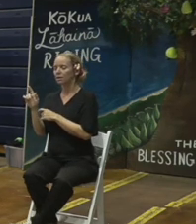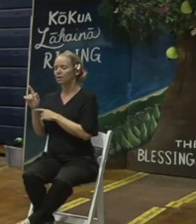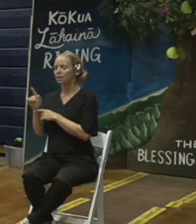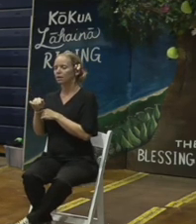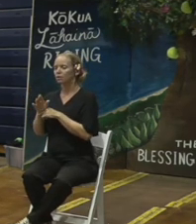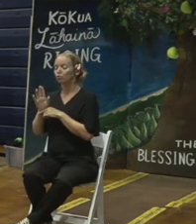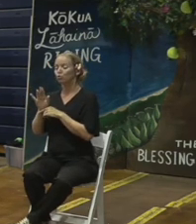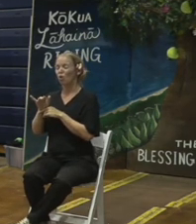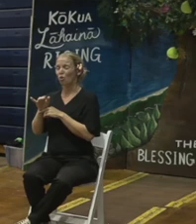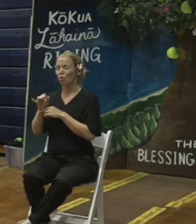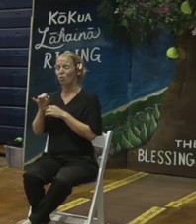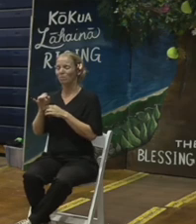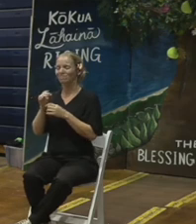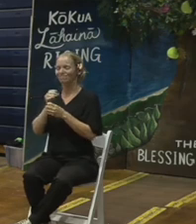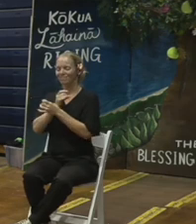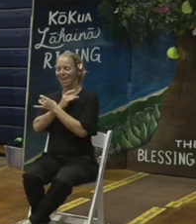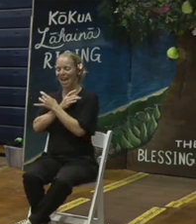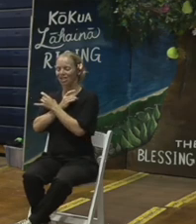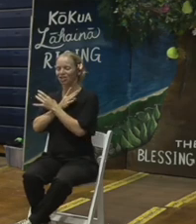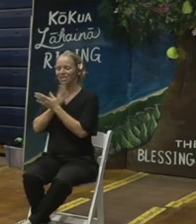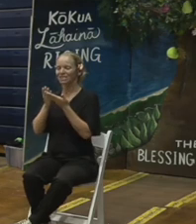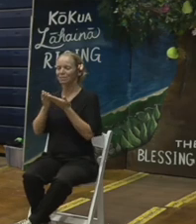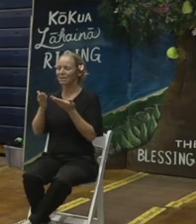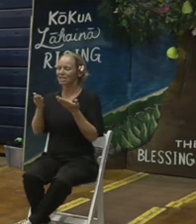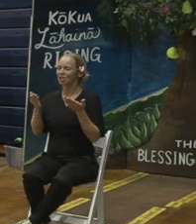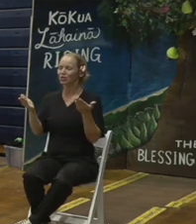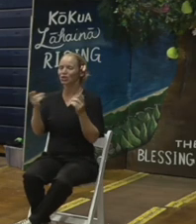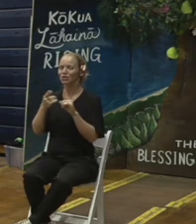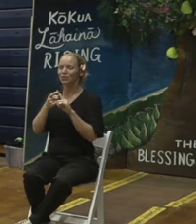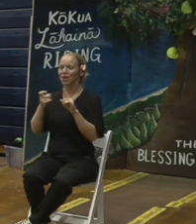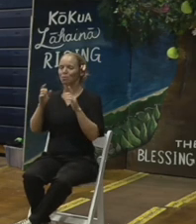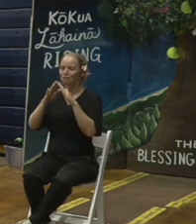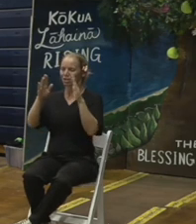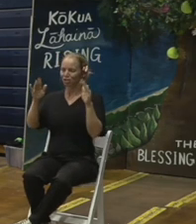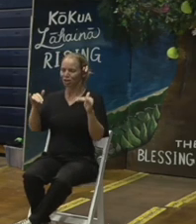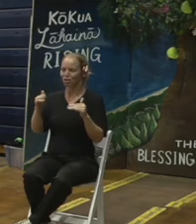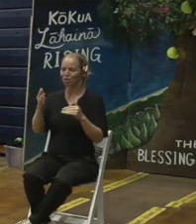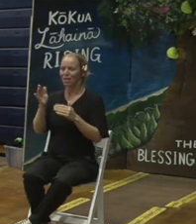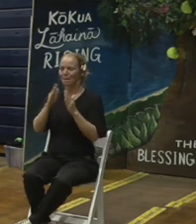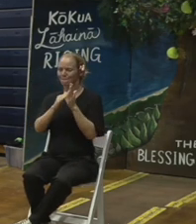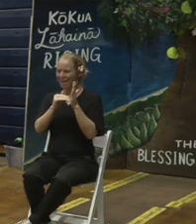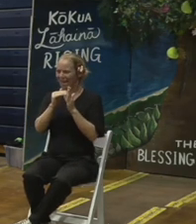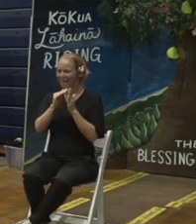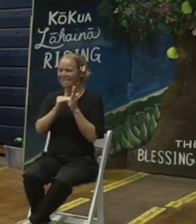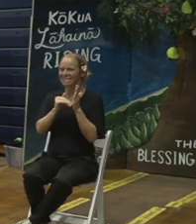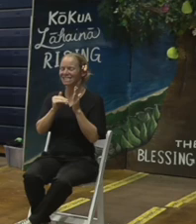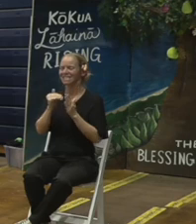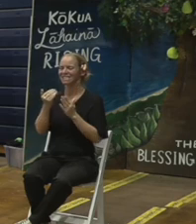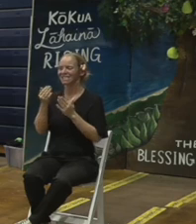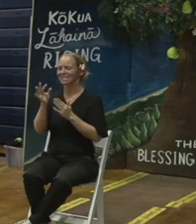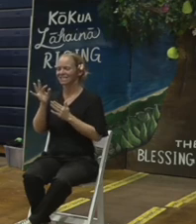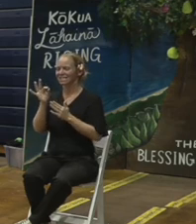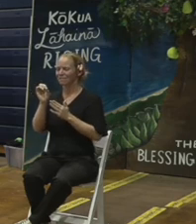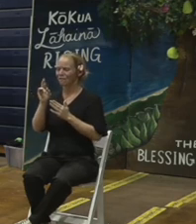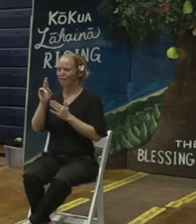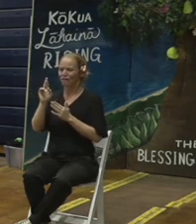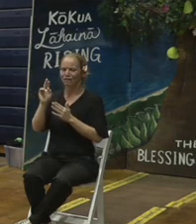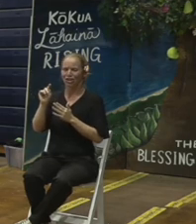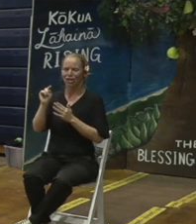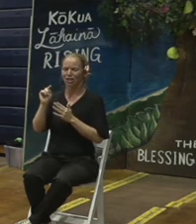residential properties includes things like paint, solvents, fertilizers, pesticides,